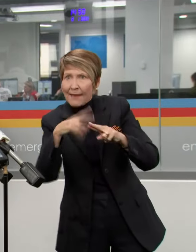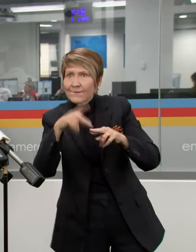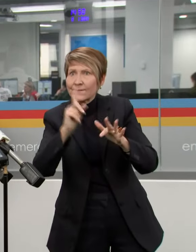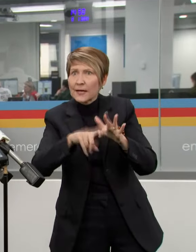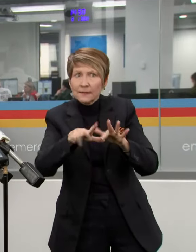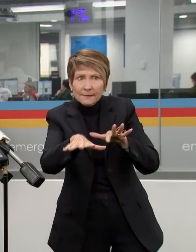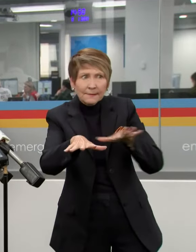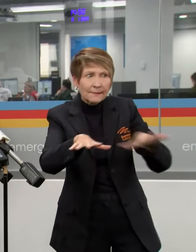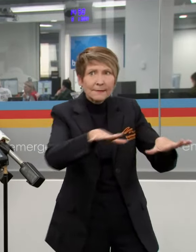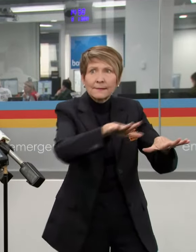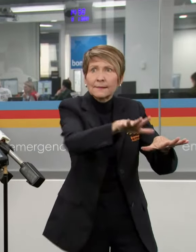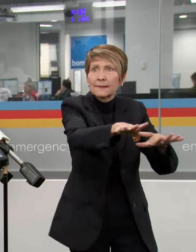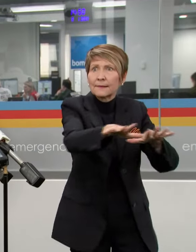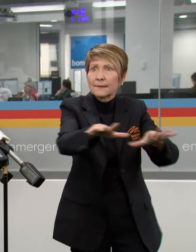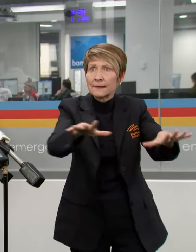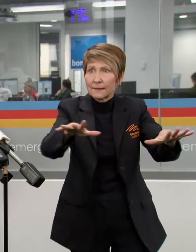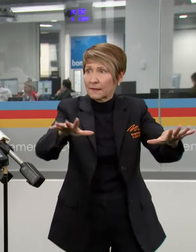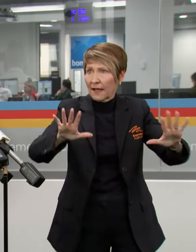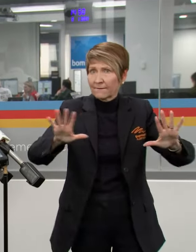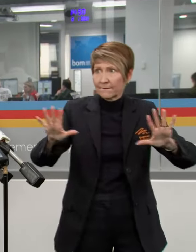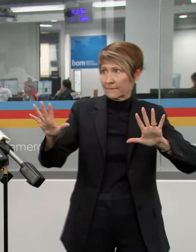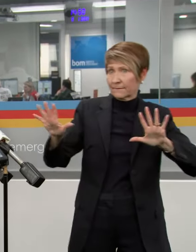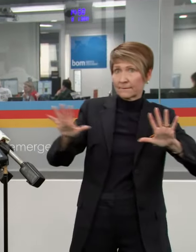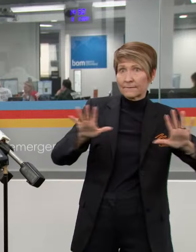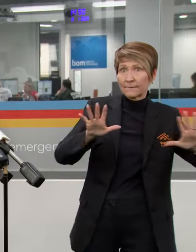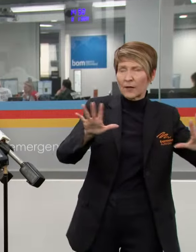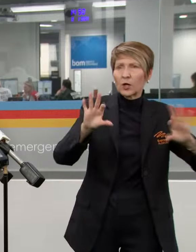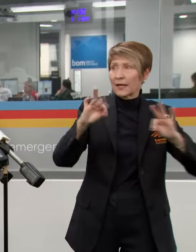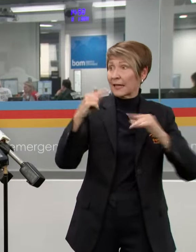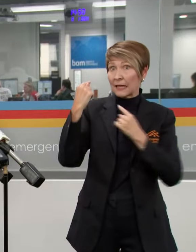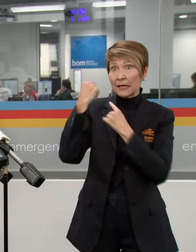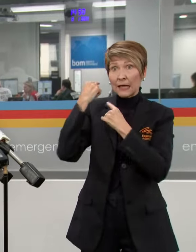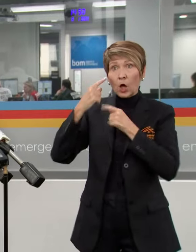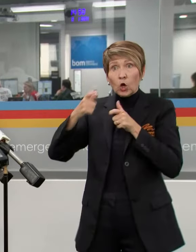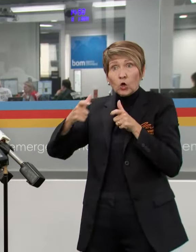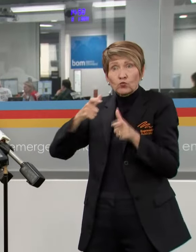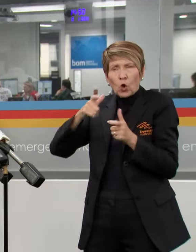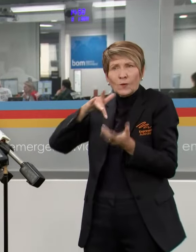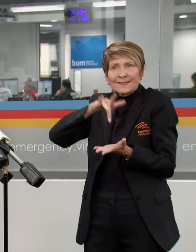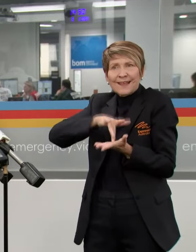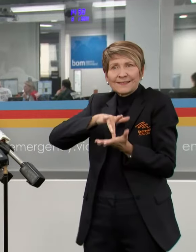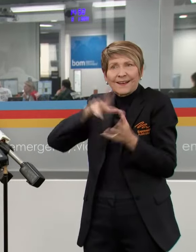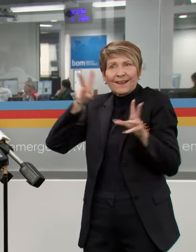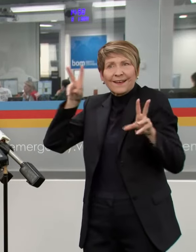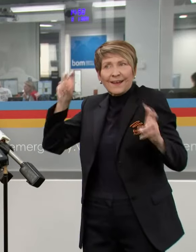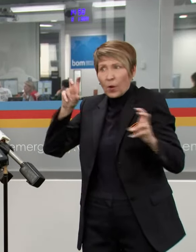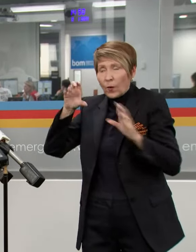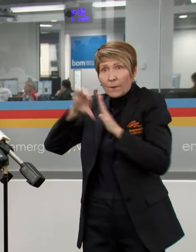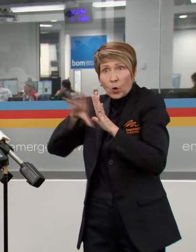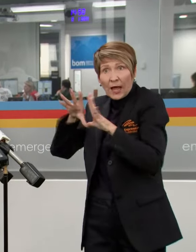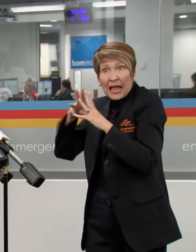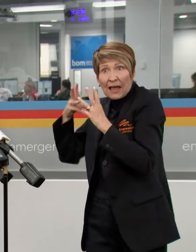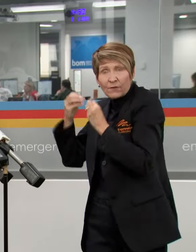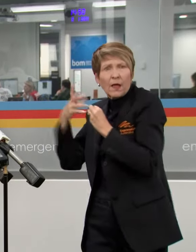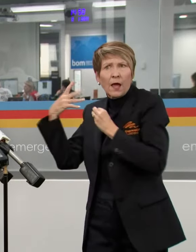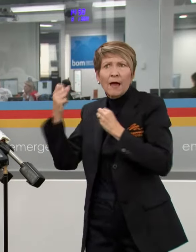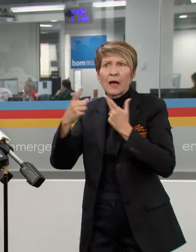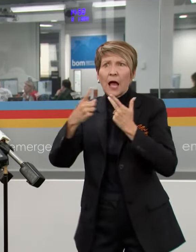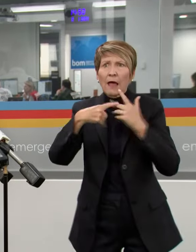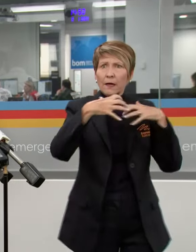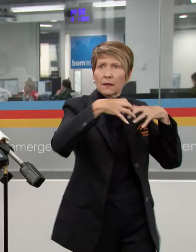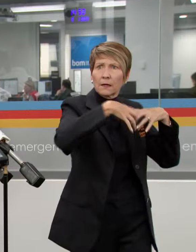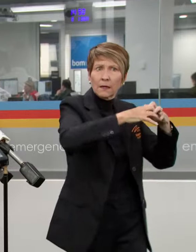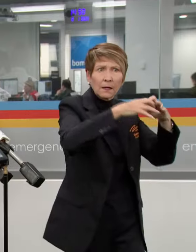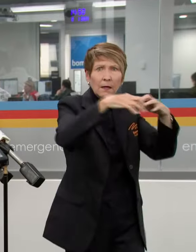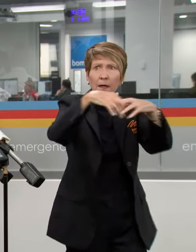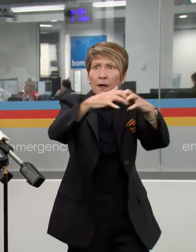towns and locations from incident control centres that are regional control centres. So I expect we'll continue to see a bit more of that. There will